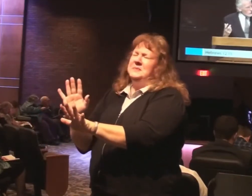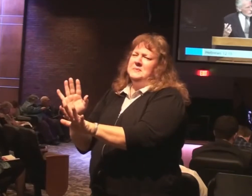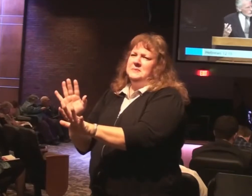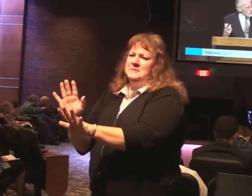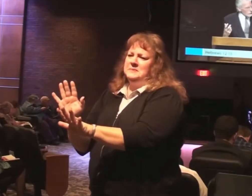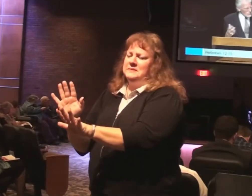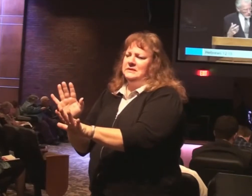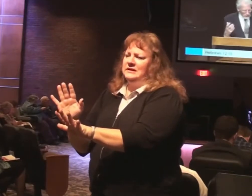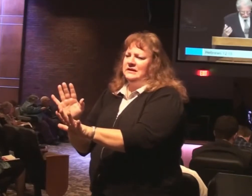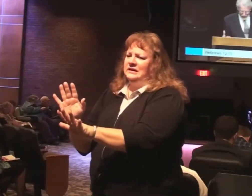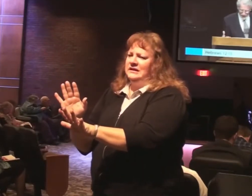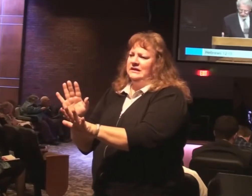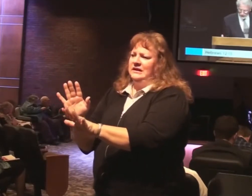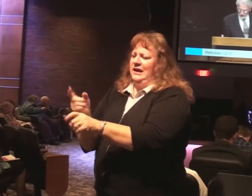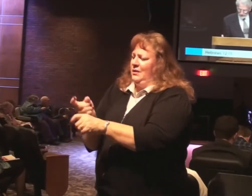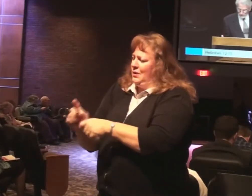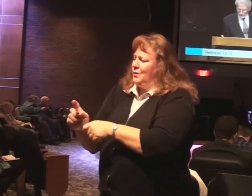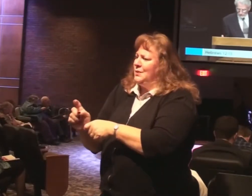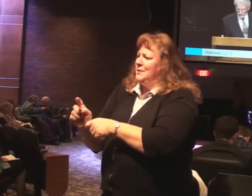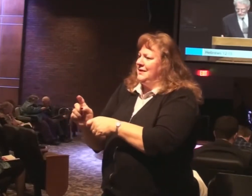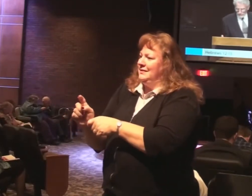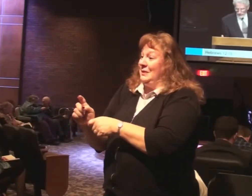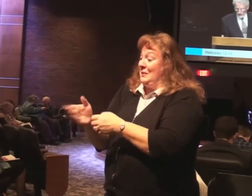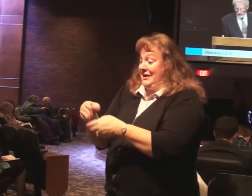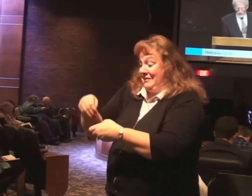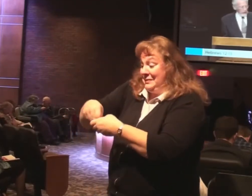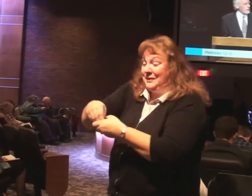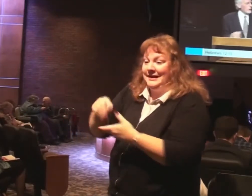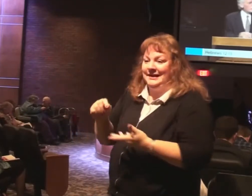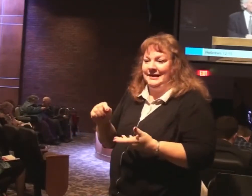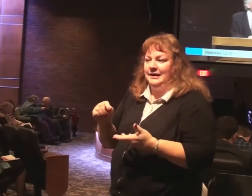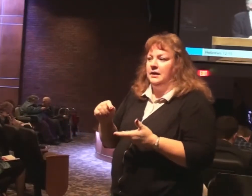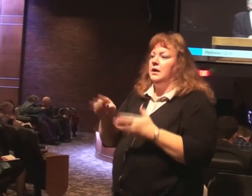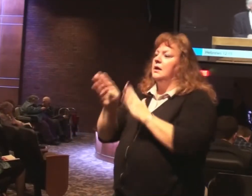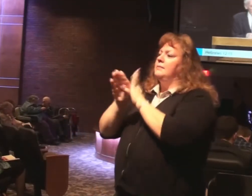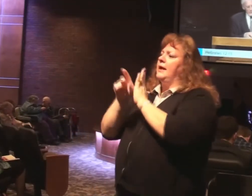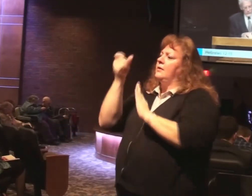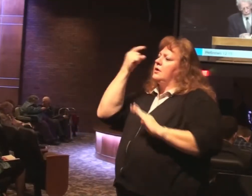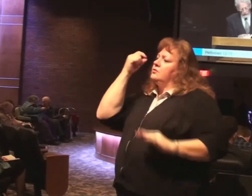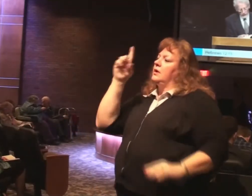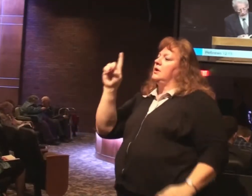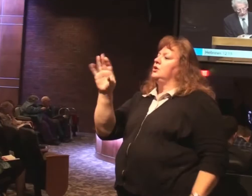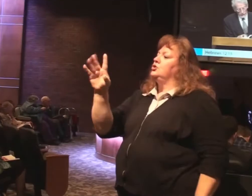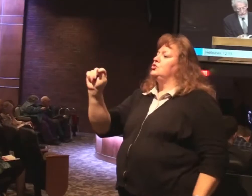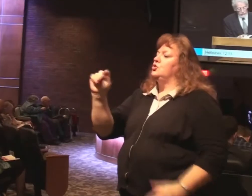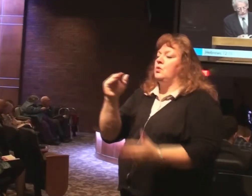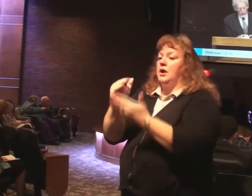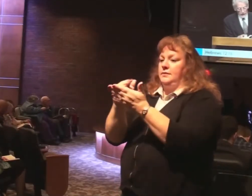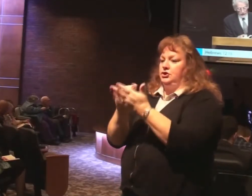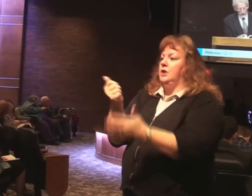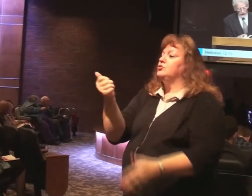It would be defiling. The background for this is Deuteronomy 29. I want you to come back there.